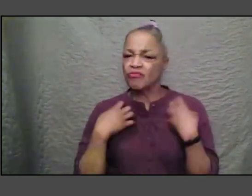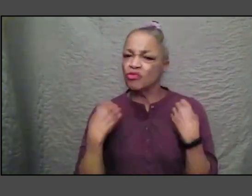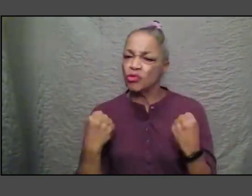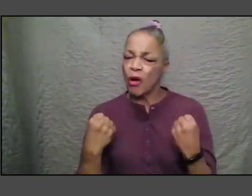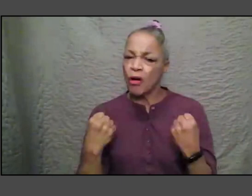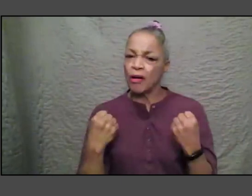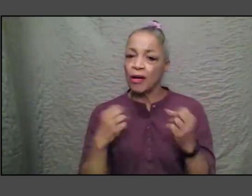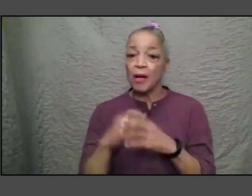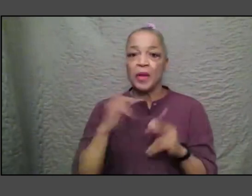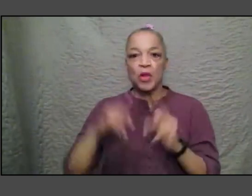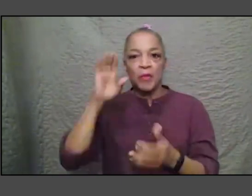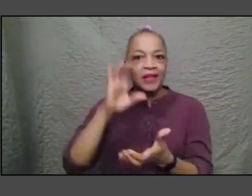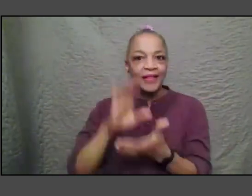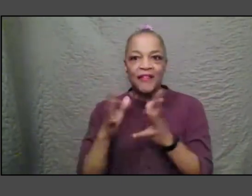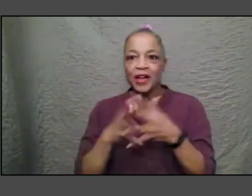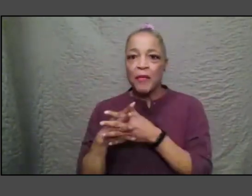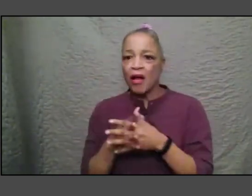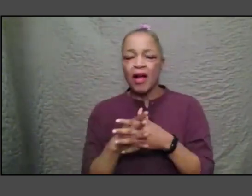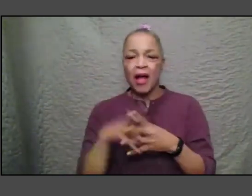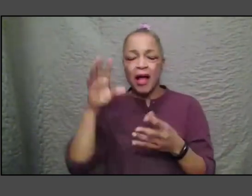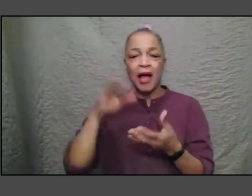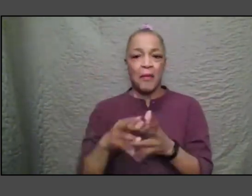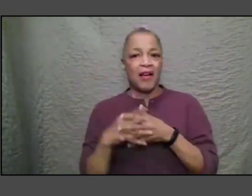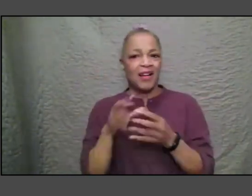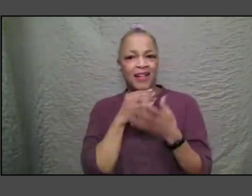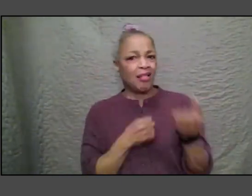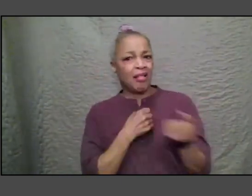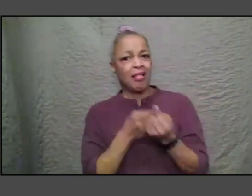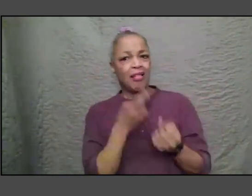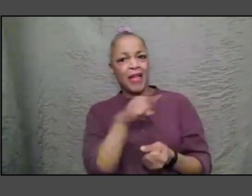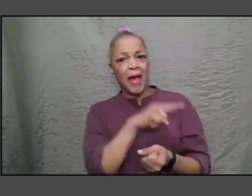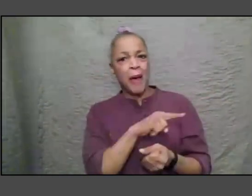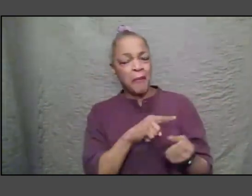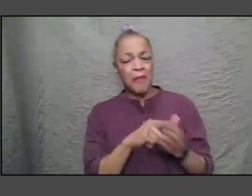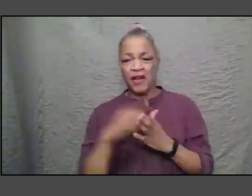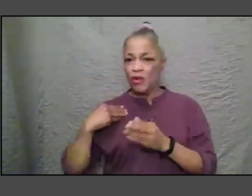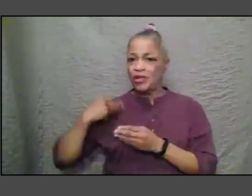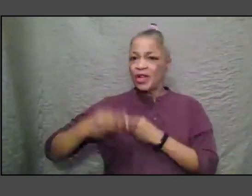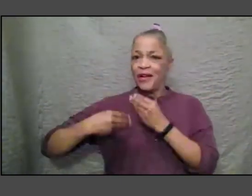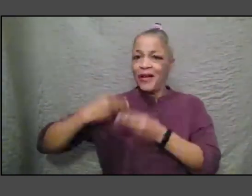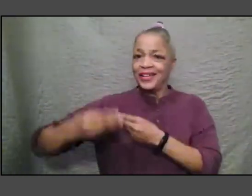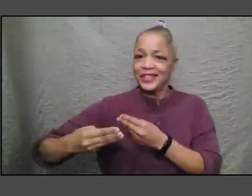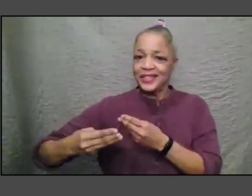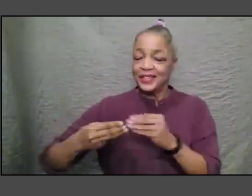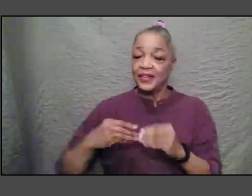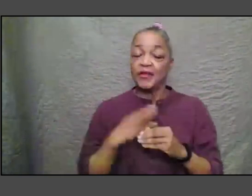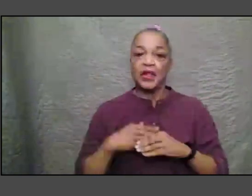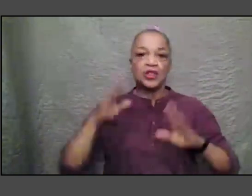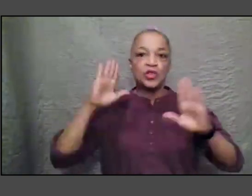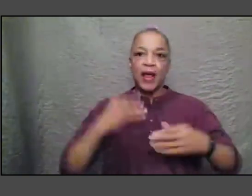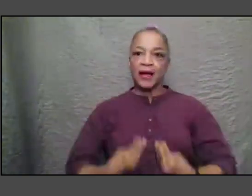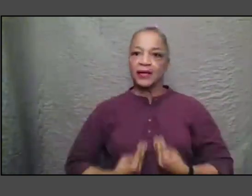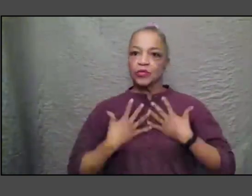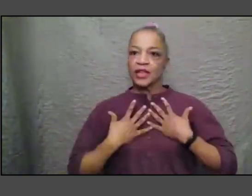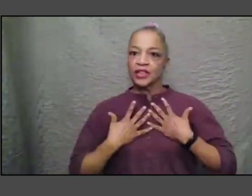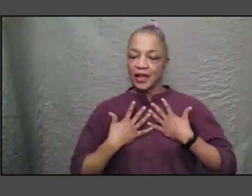believe in them through the next couple of generations i mean for me it's the greatest inspiration is that i always felt that